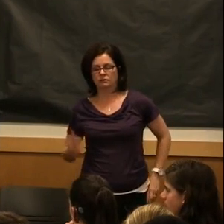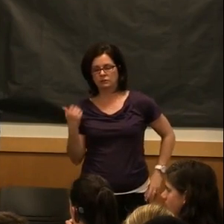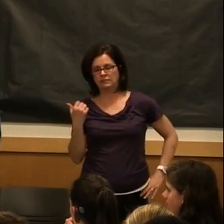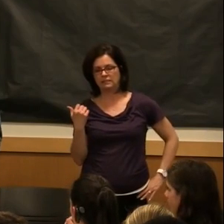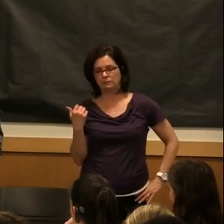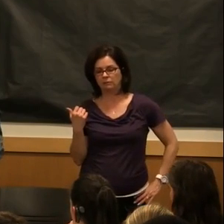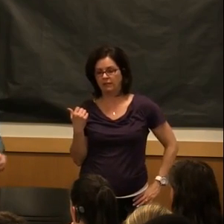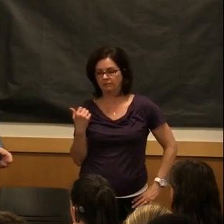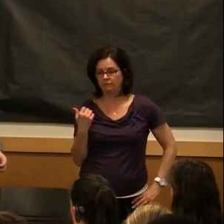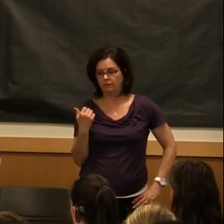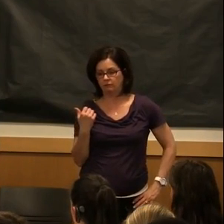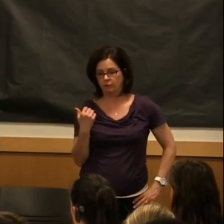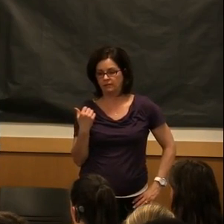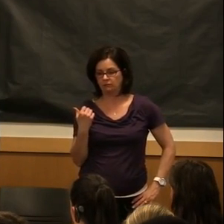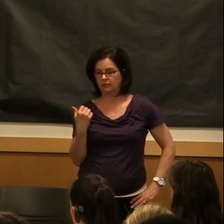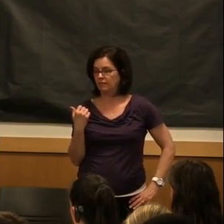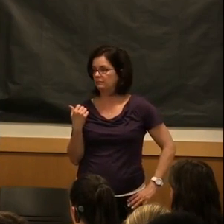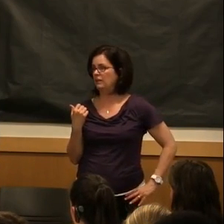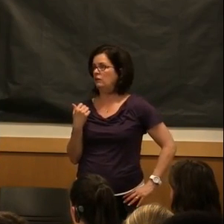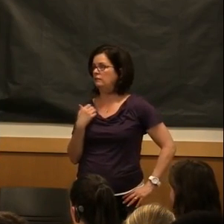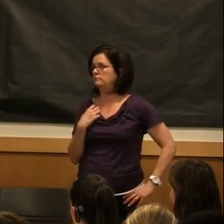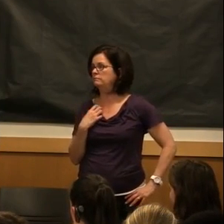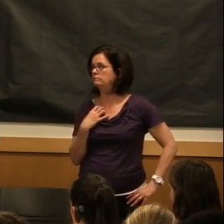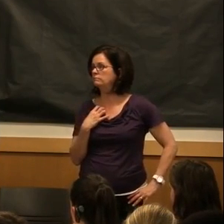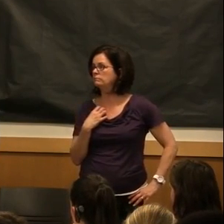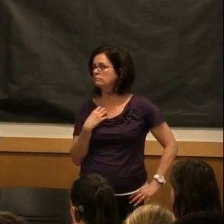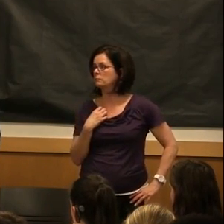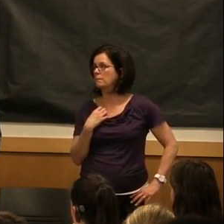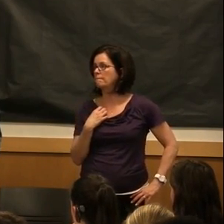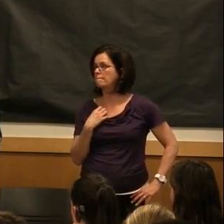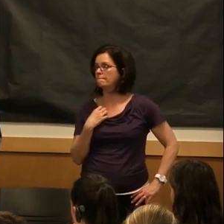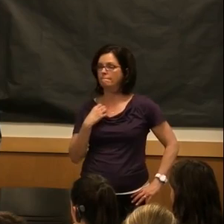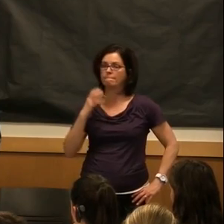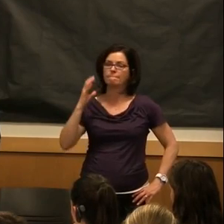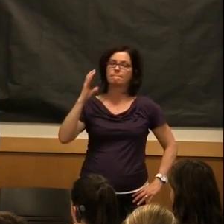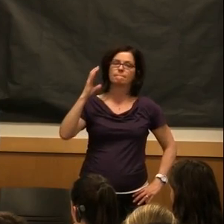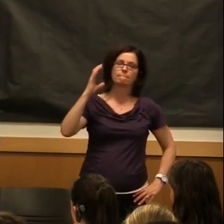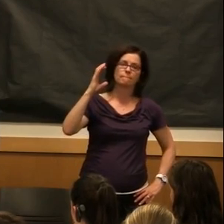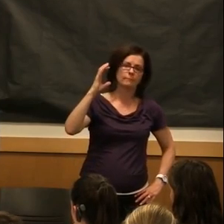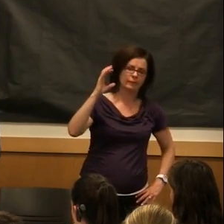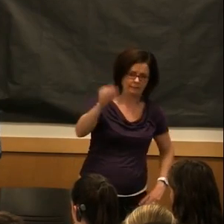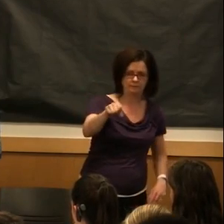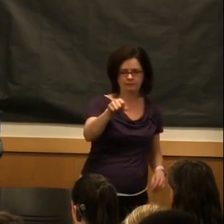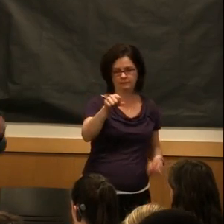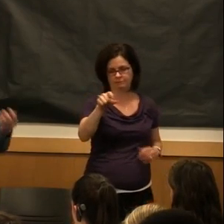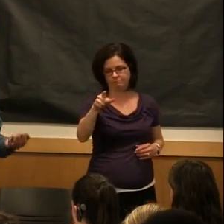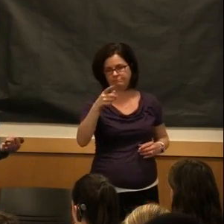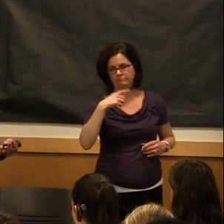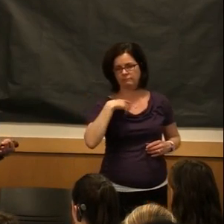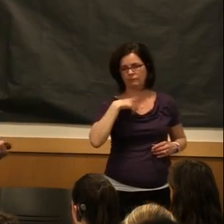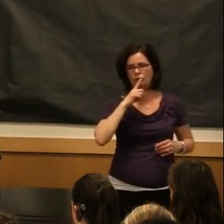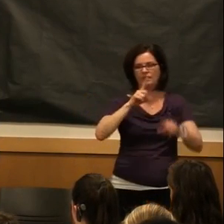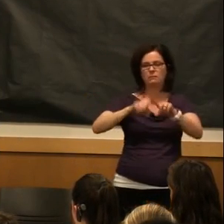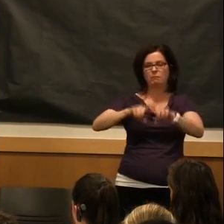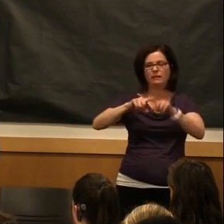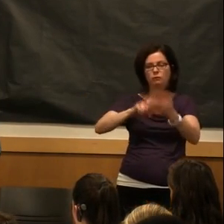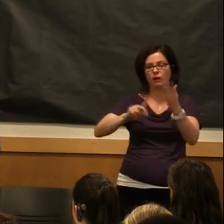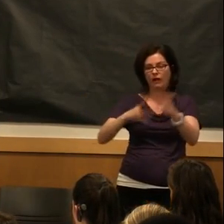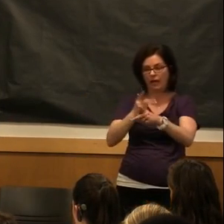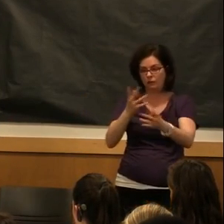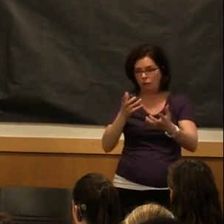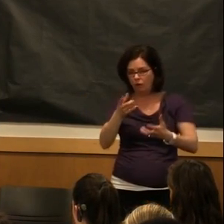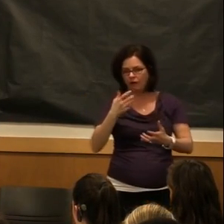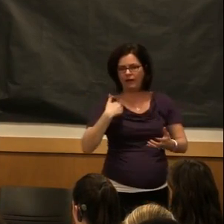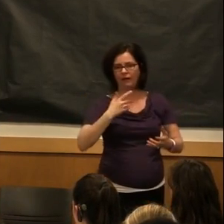Does UCCS provide vocational rehab, VR? Yes. Depending on what kind you're looking at, there's lots of